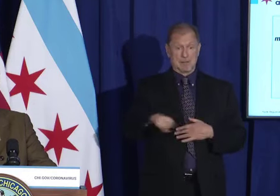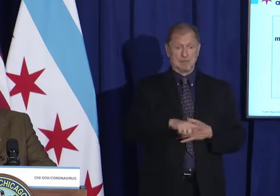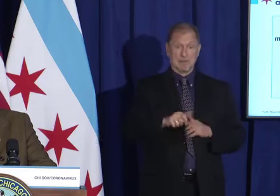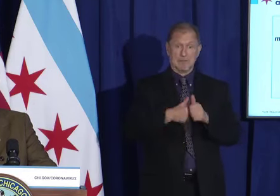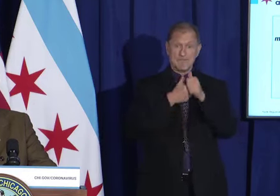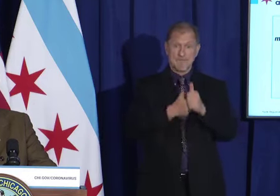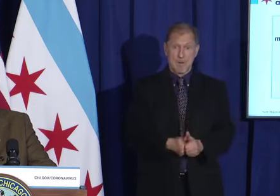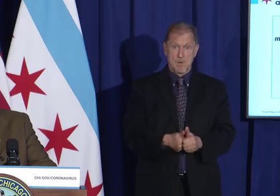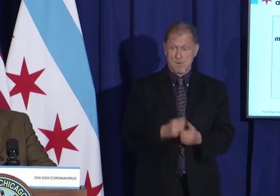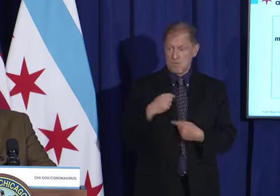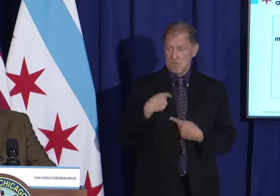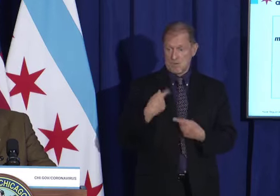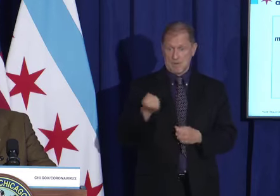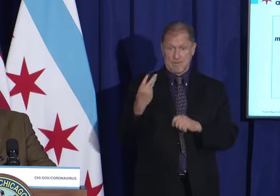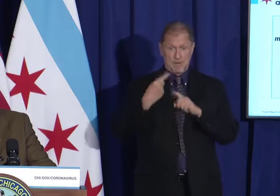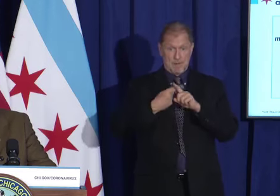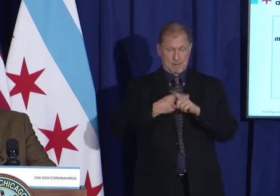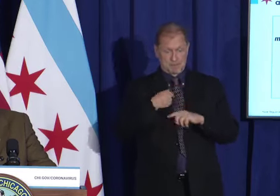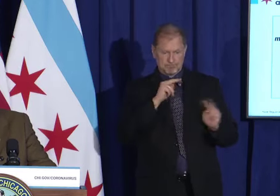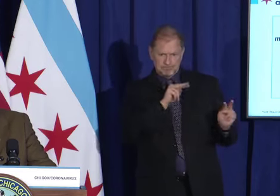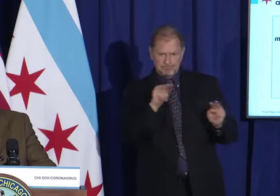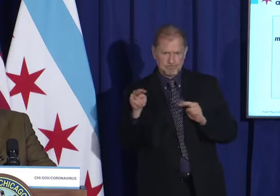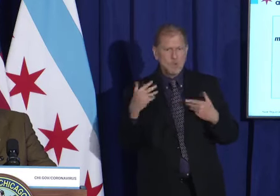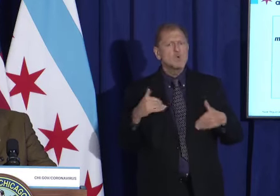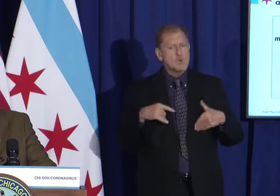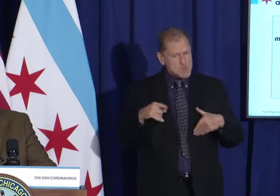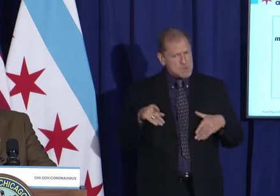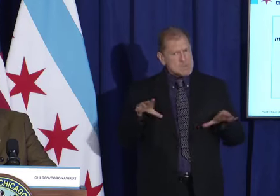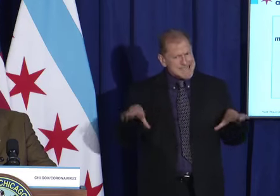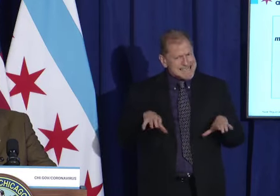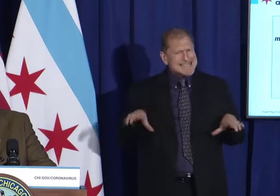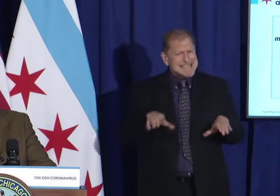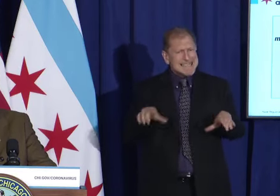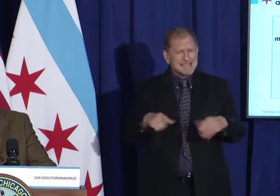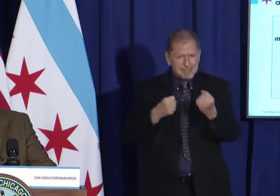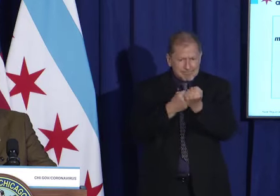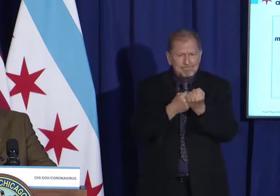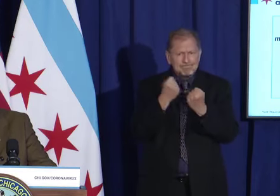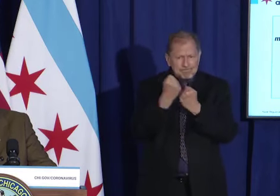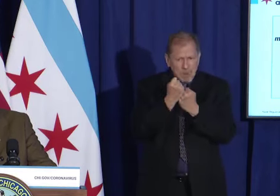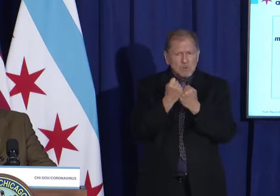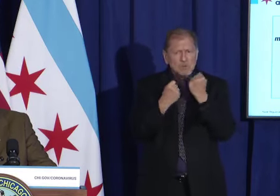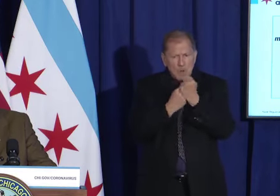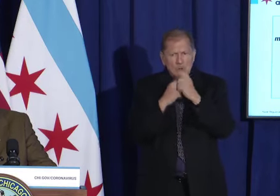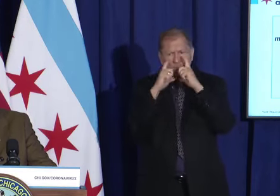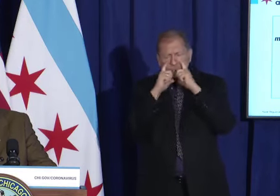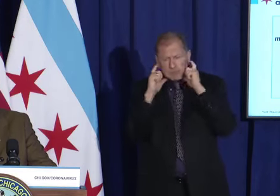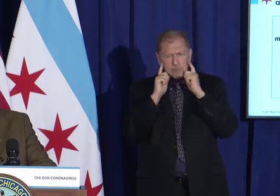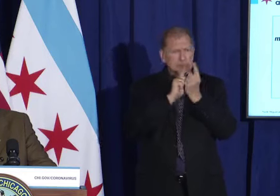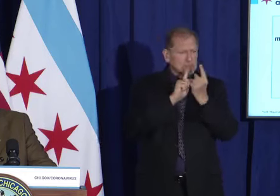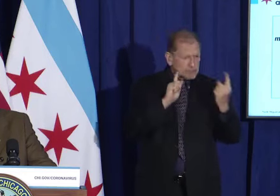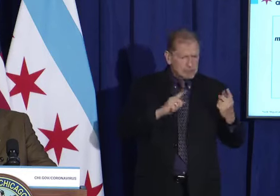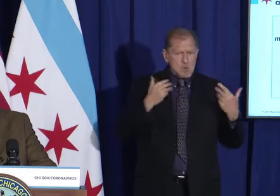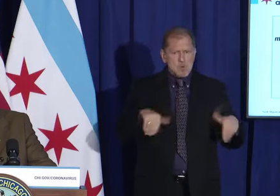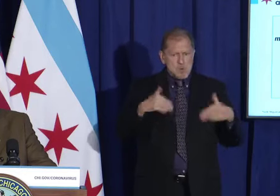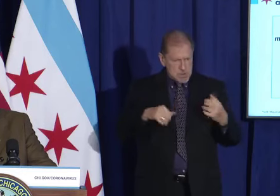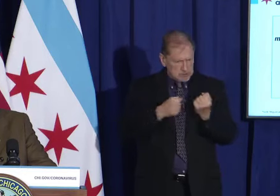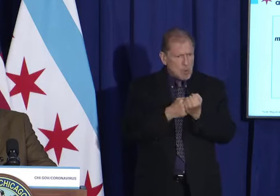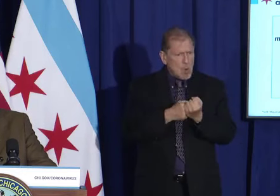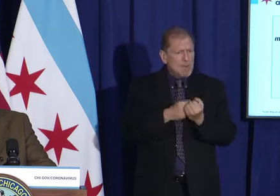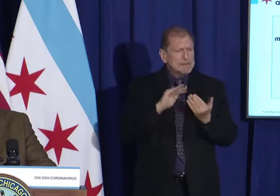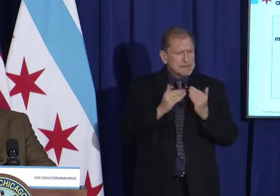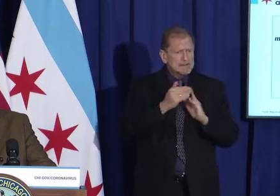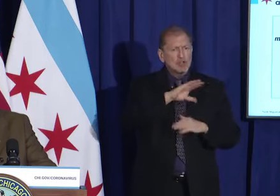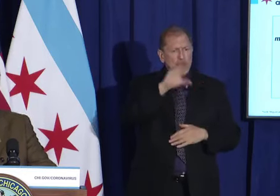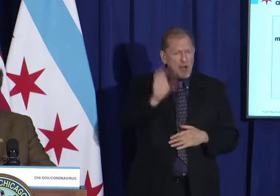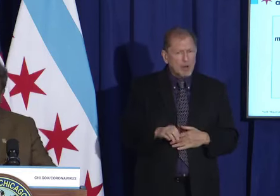your individual and collective efforts on behalf of your city. We've got to do more. Countless